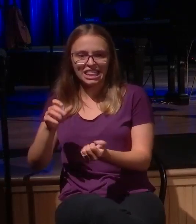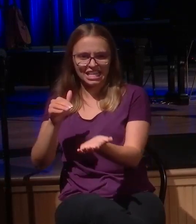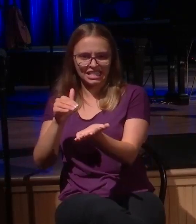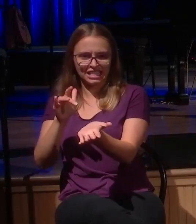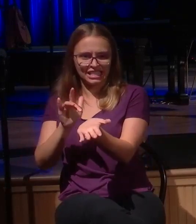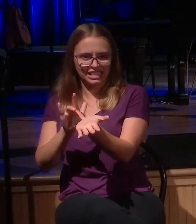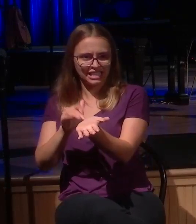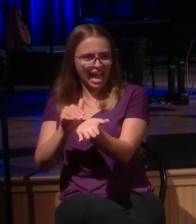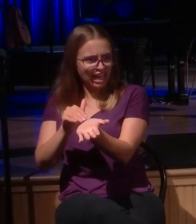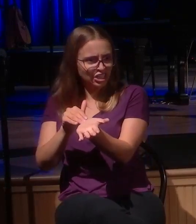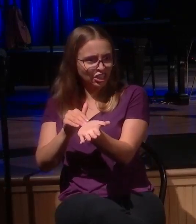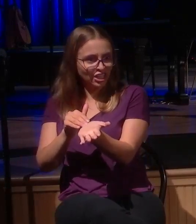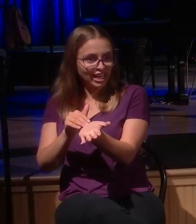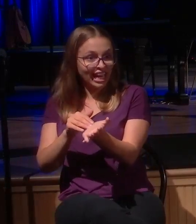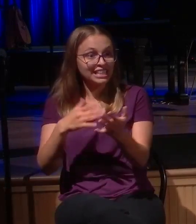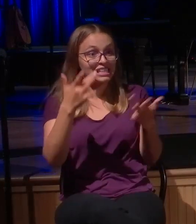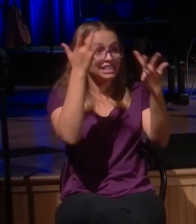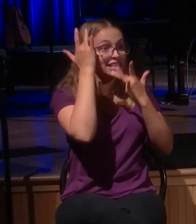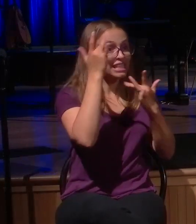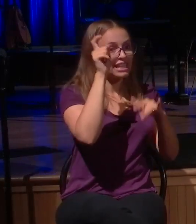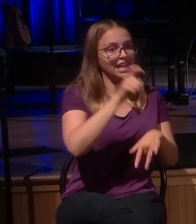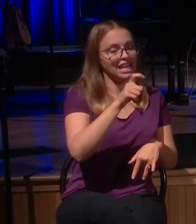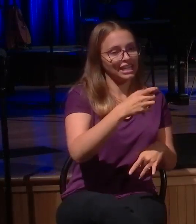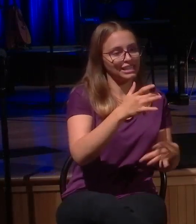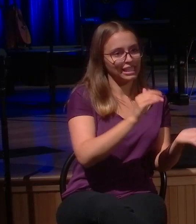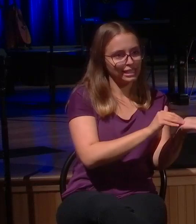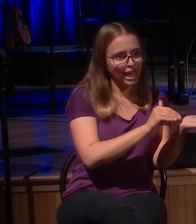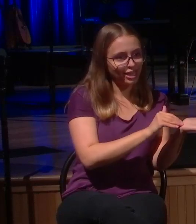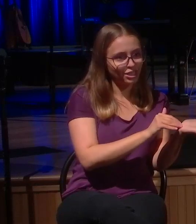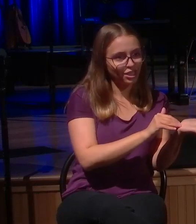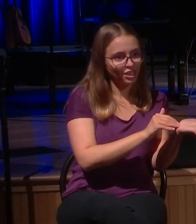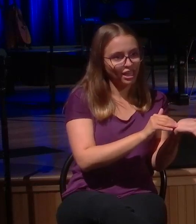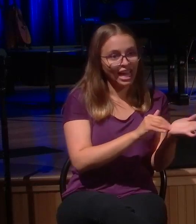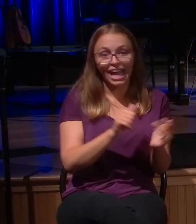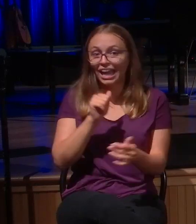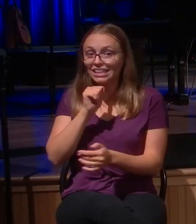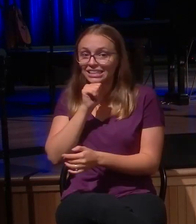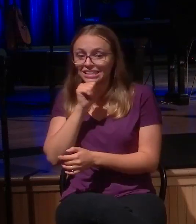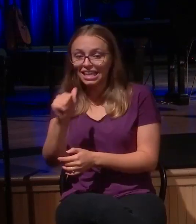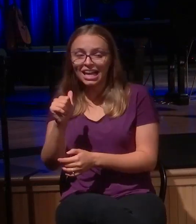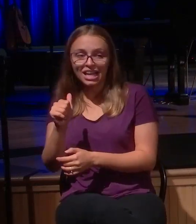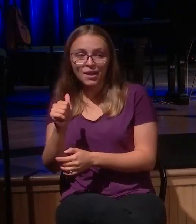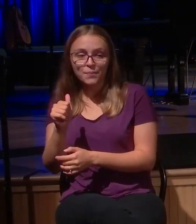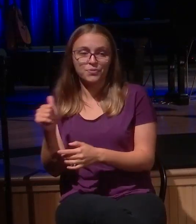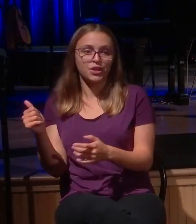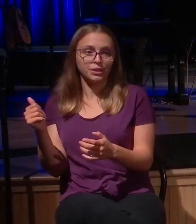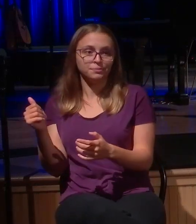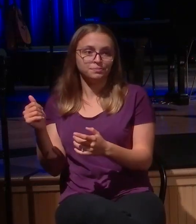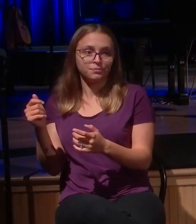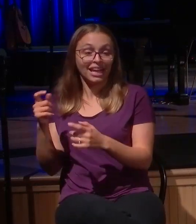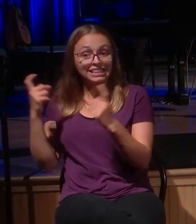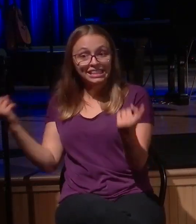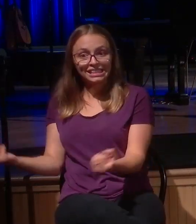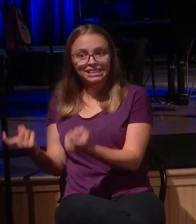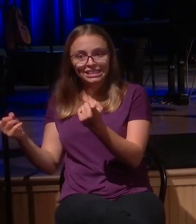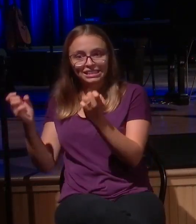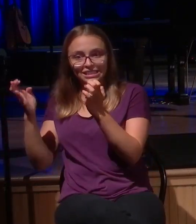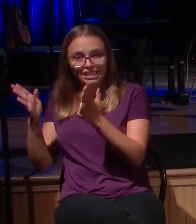he says, to call the righteous, but sinners to repentance. And then again in Luke chapter 19, he says, the son of man came to